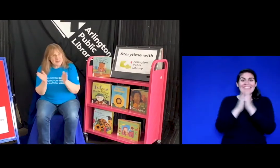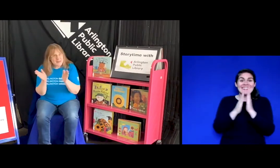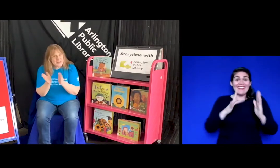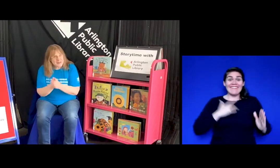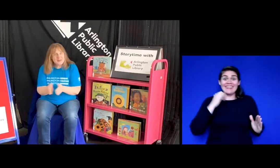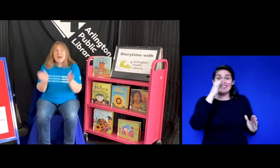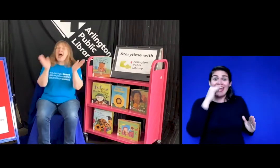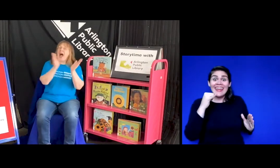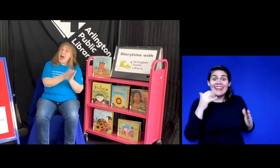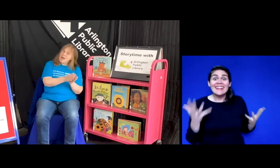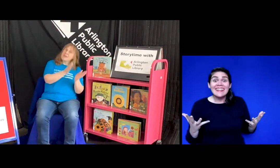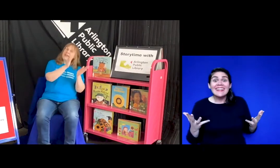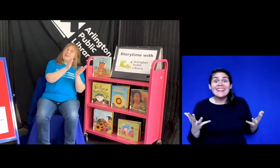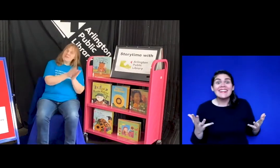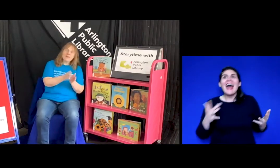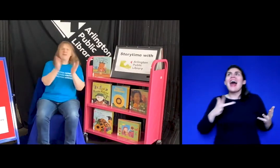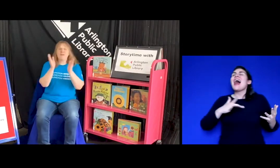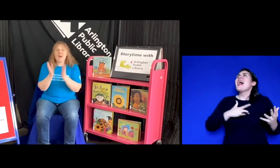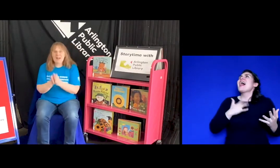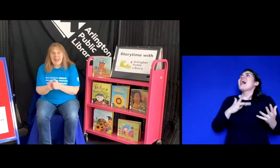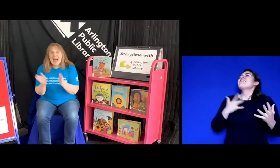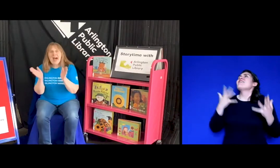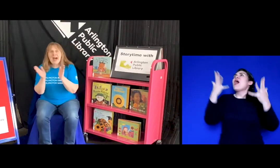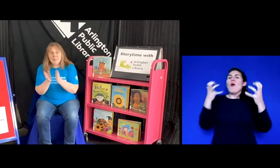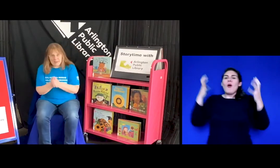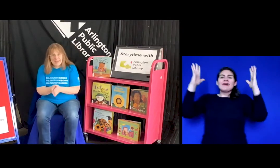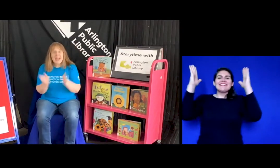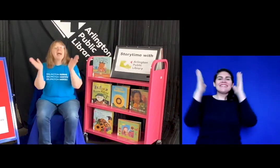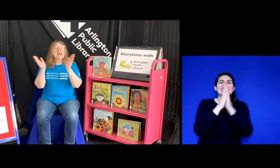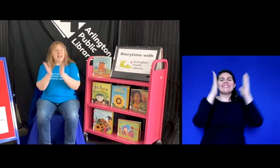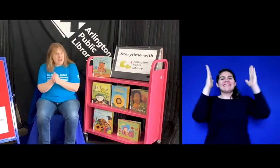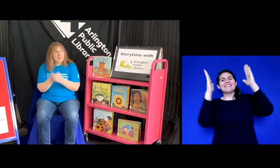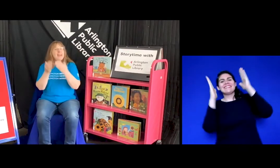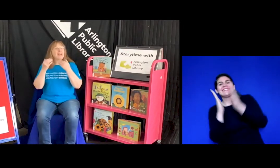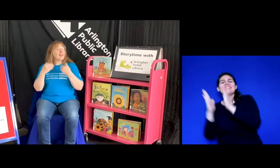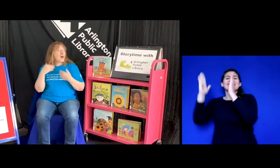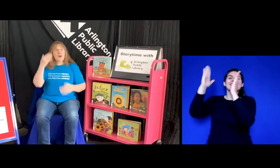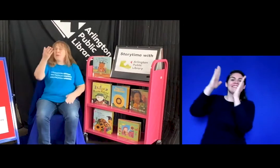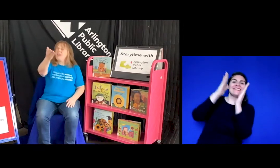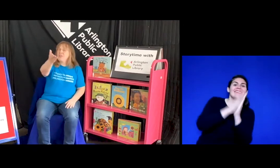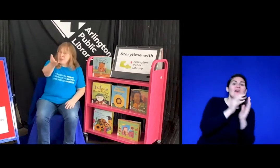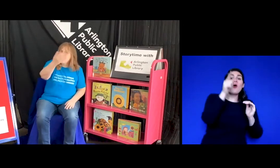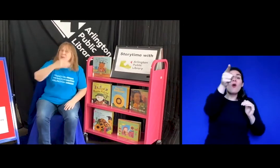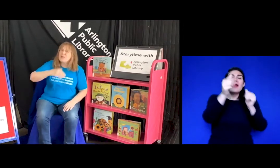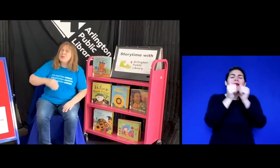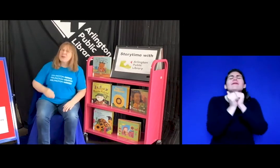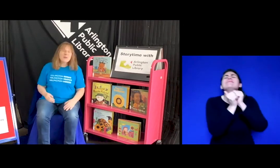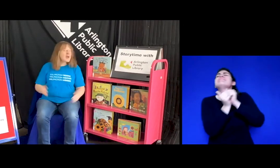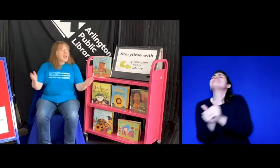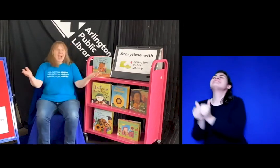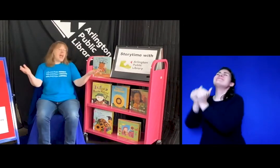hey hey what do you say I'm in the mood for clapping clapping along with you hey